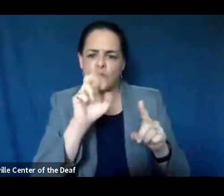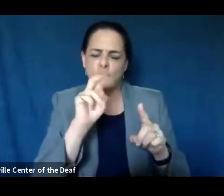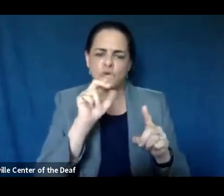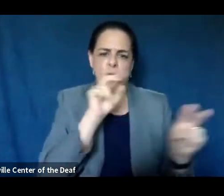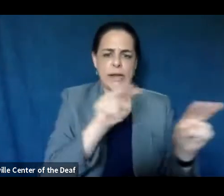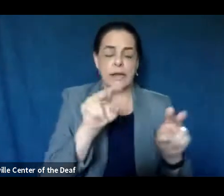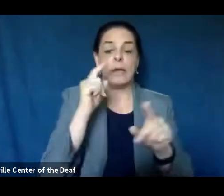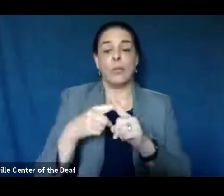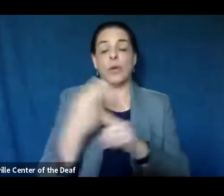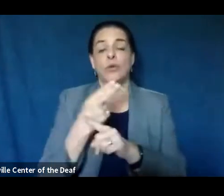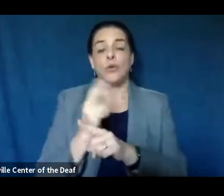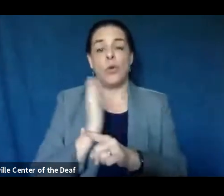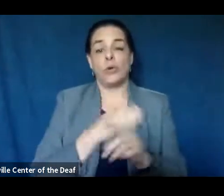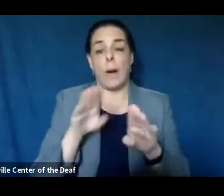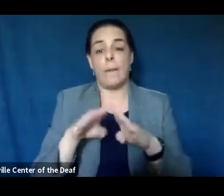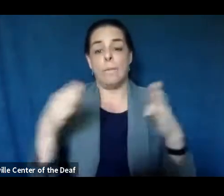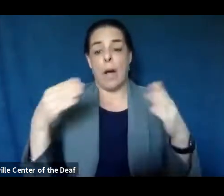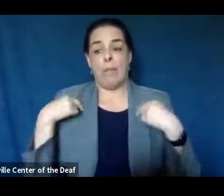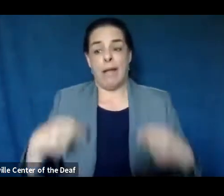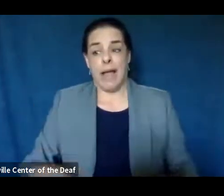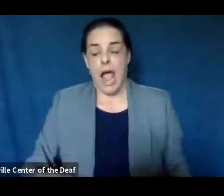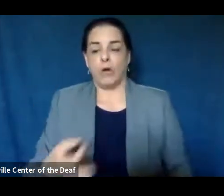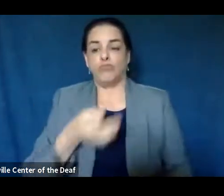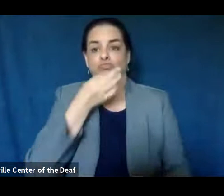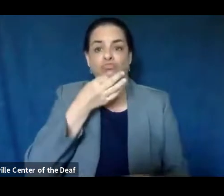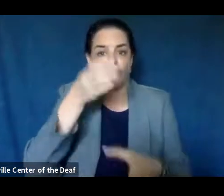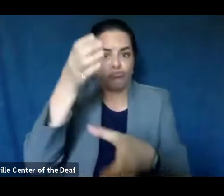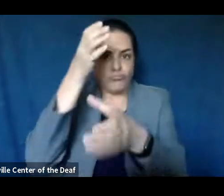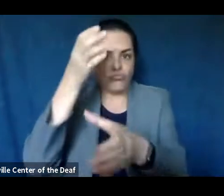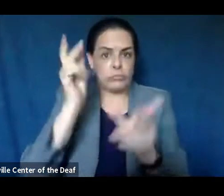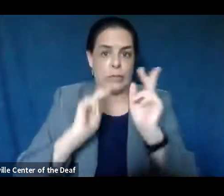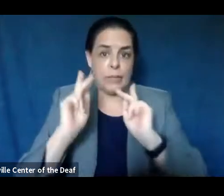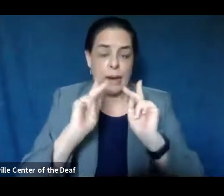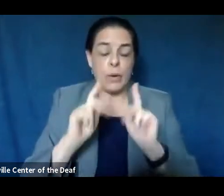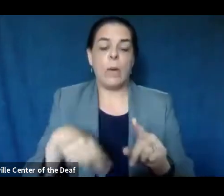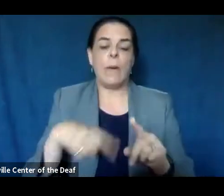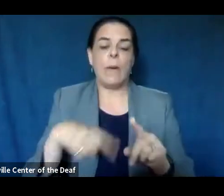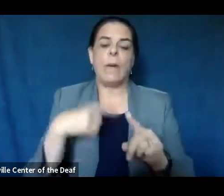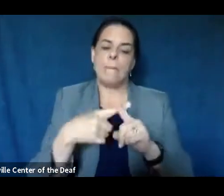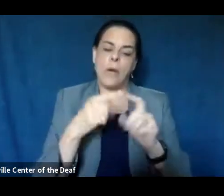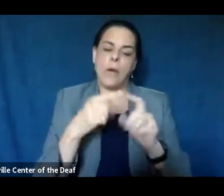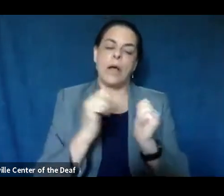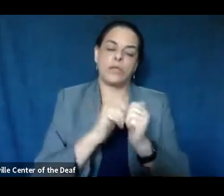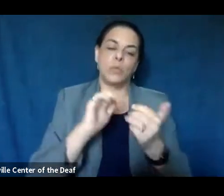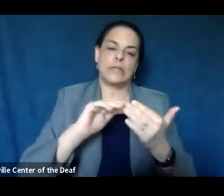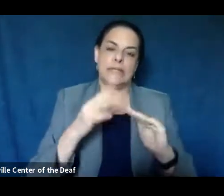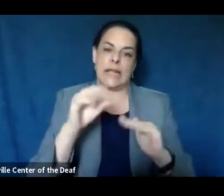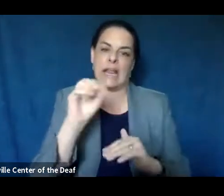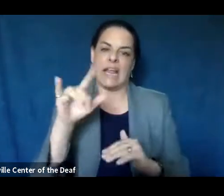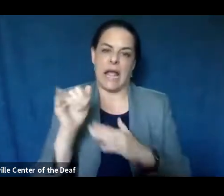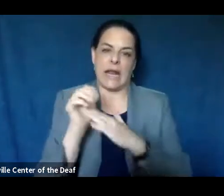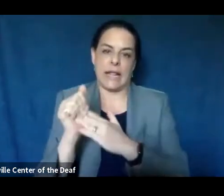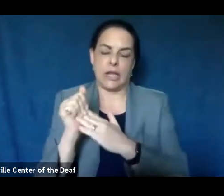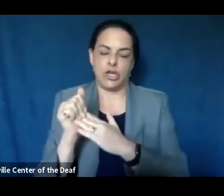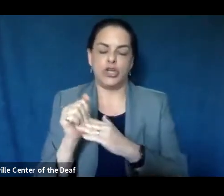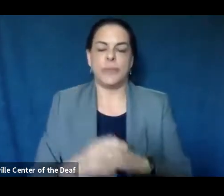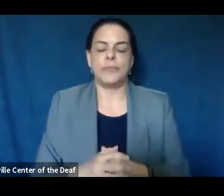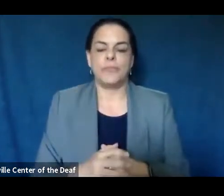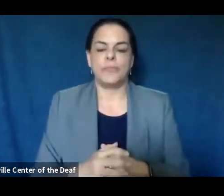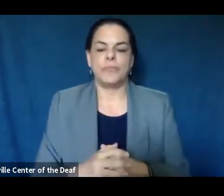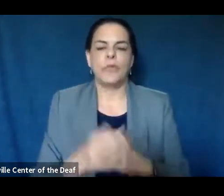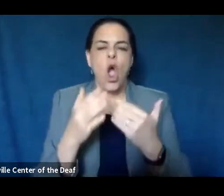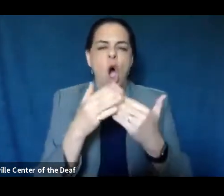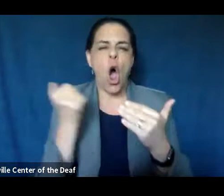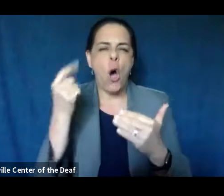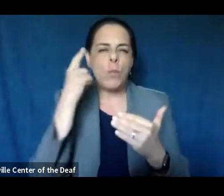public health expertise and experience in consultation with our county and city leadership. Consider this analogy. When you